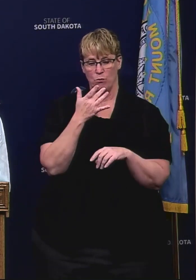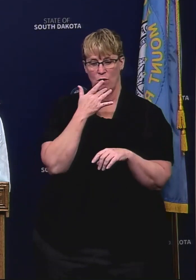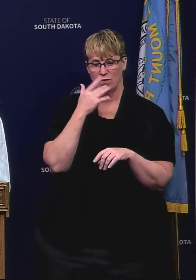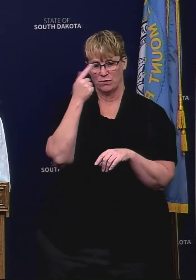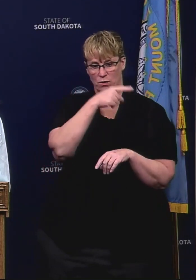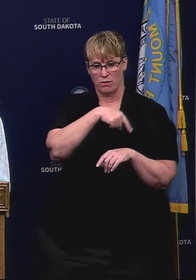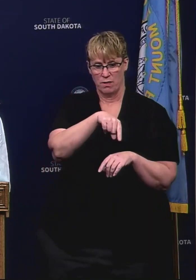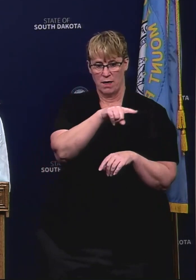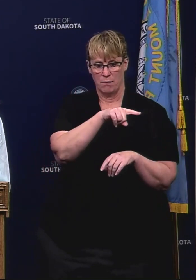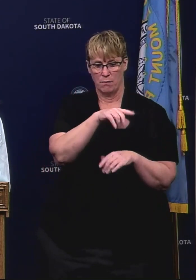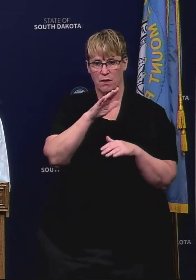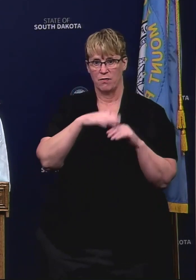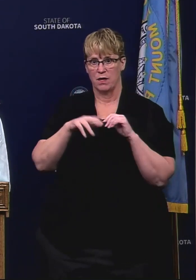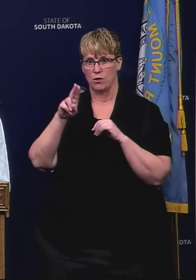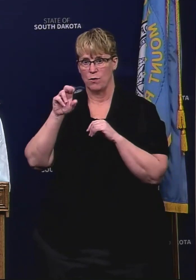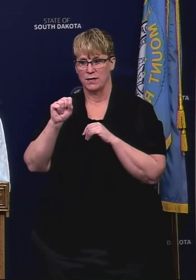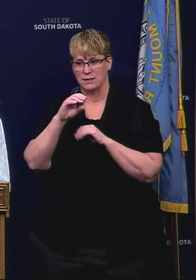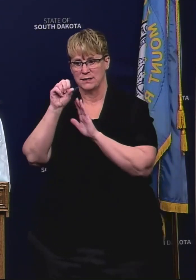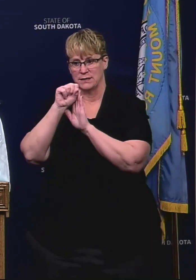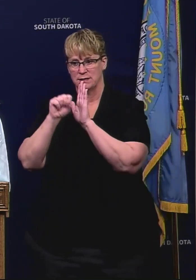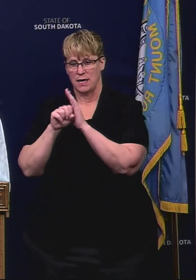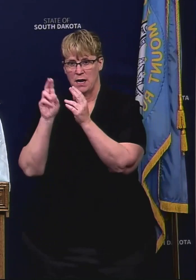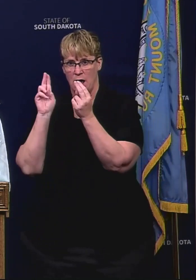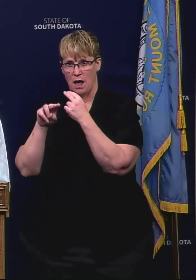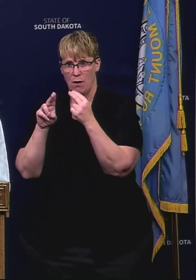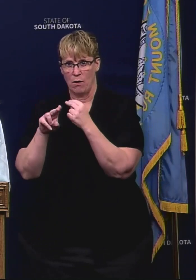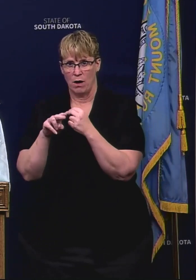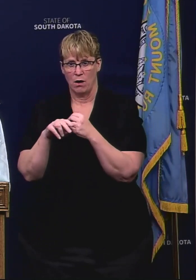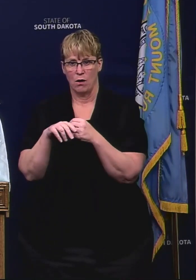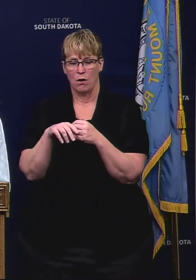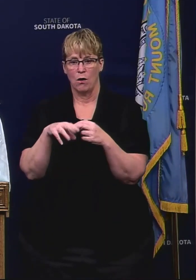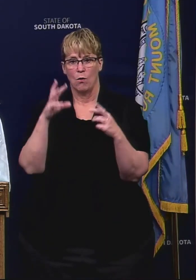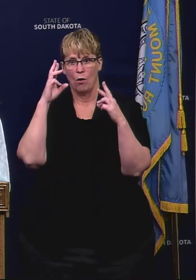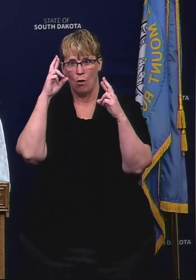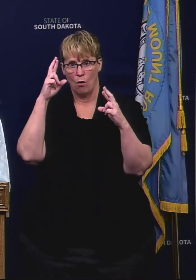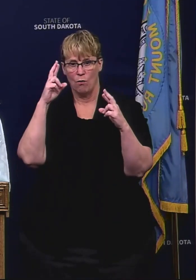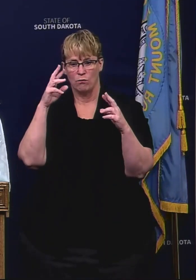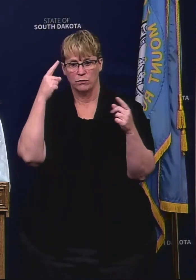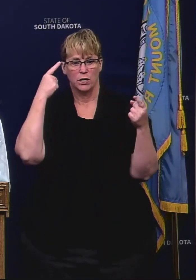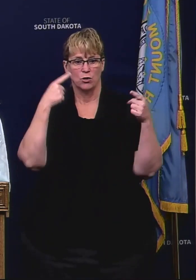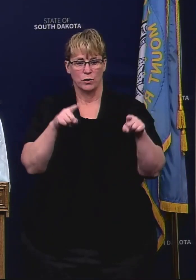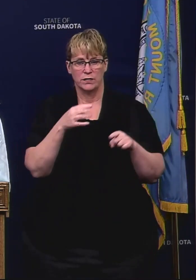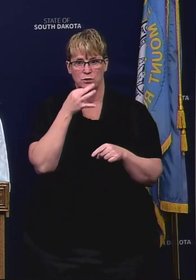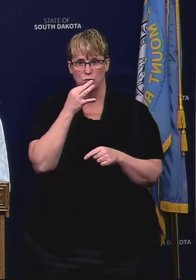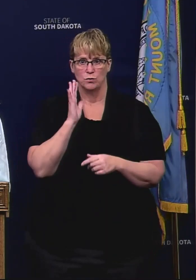for them than U.S. and state highways. So that's what we're hoping to come to a resolution on.